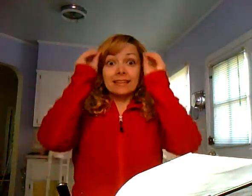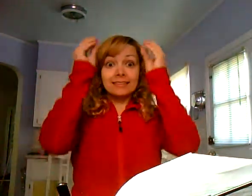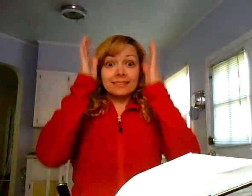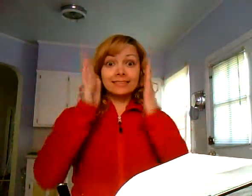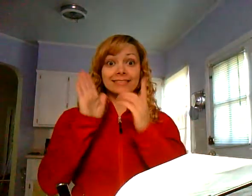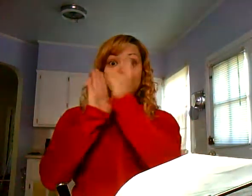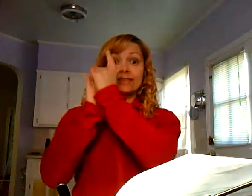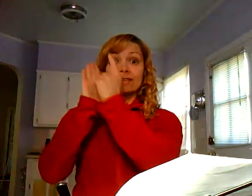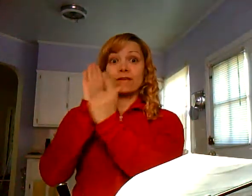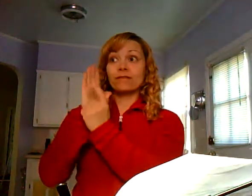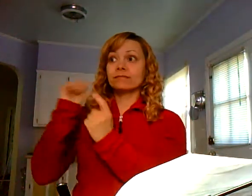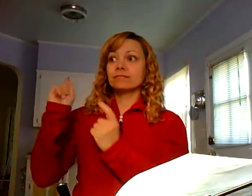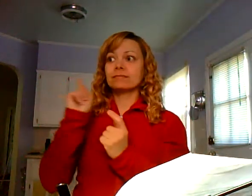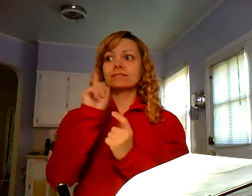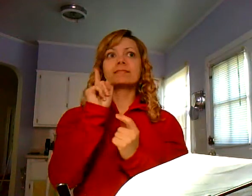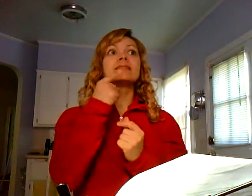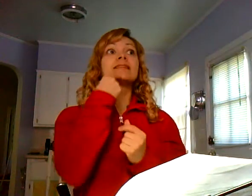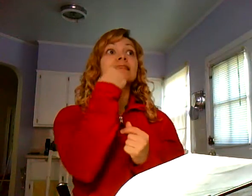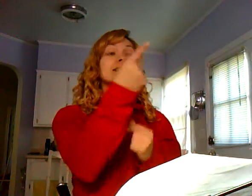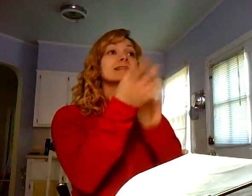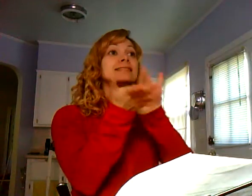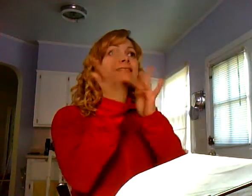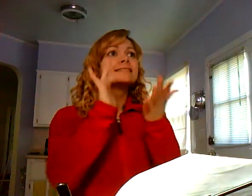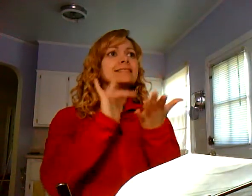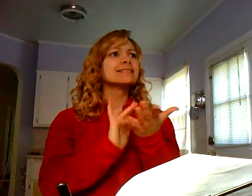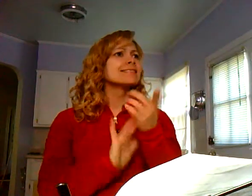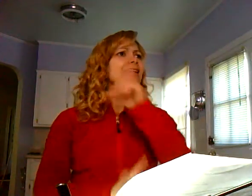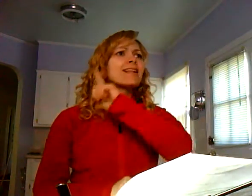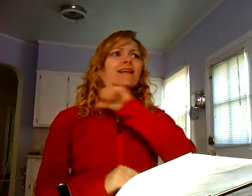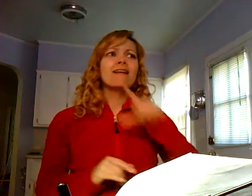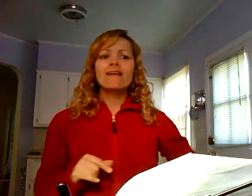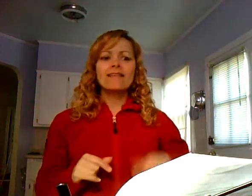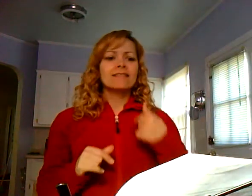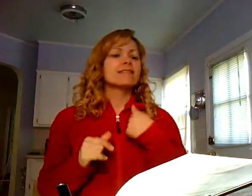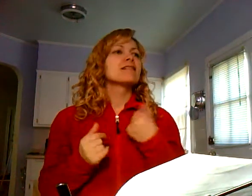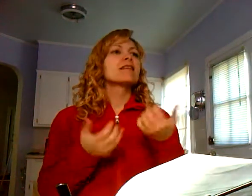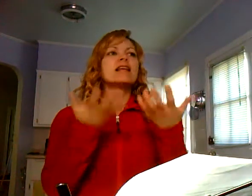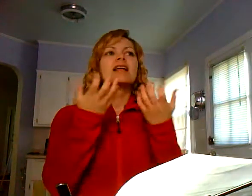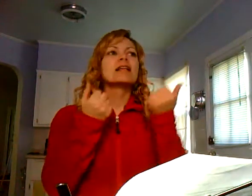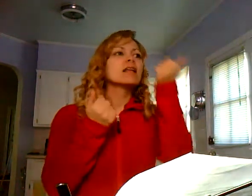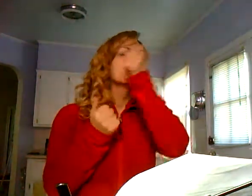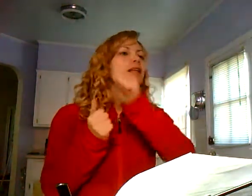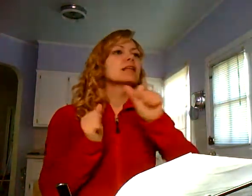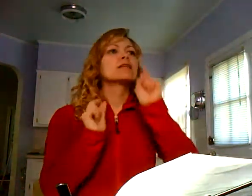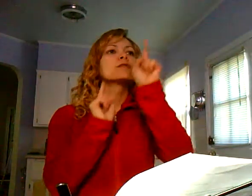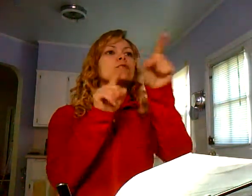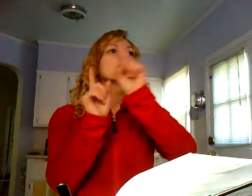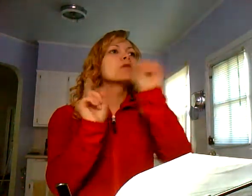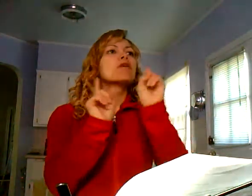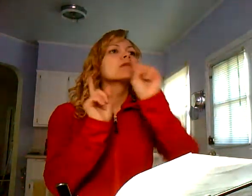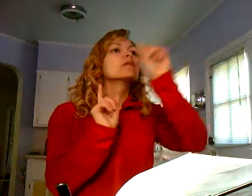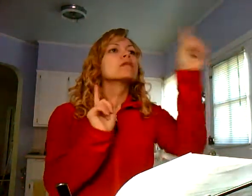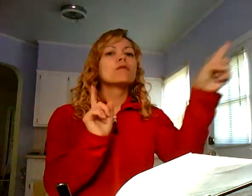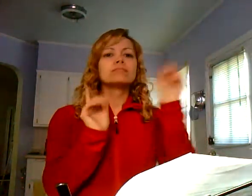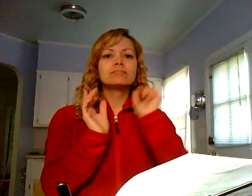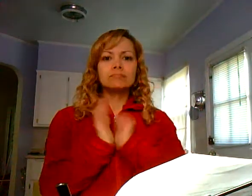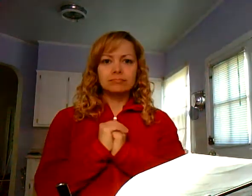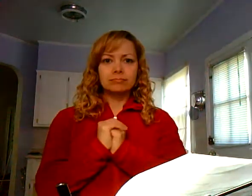this one teacher of the law said to him, Hey, I want to follow you wherever you go, Jesus.